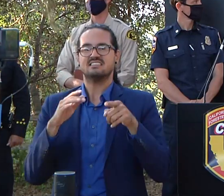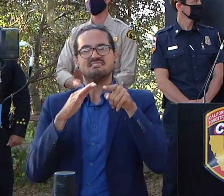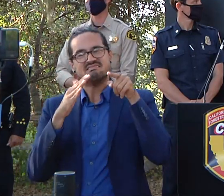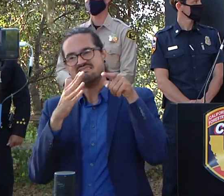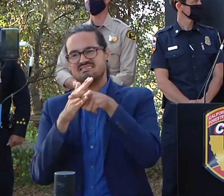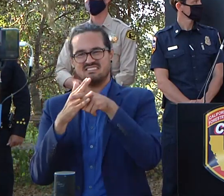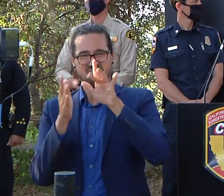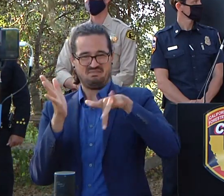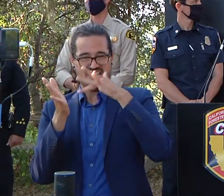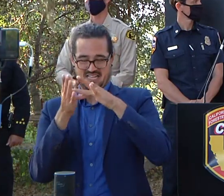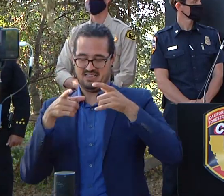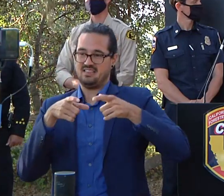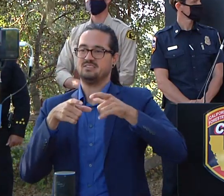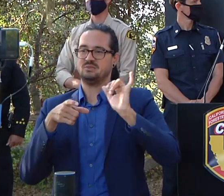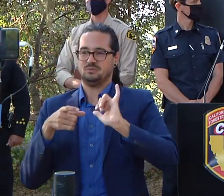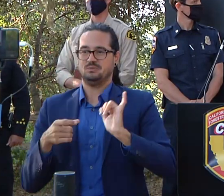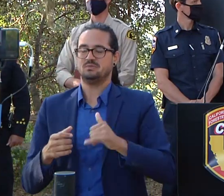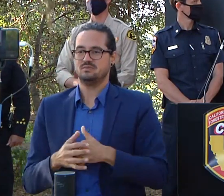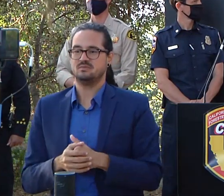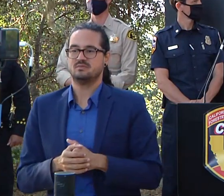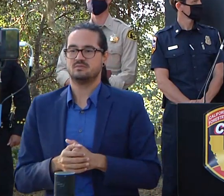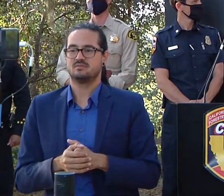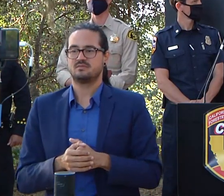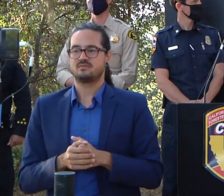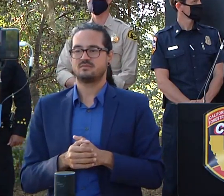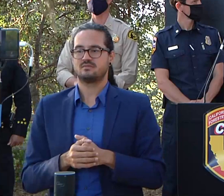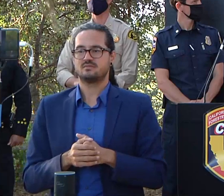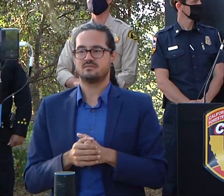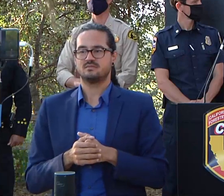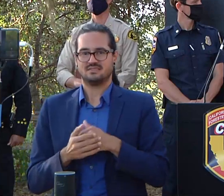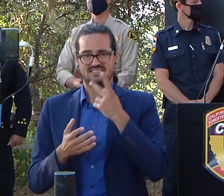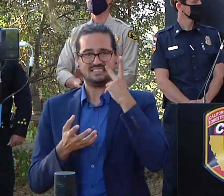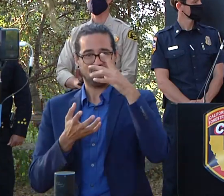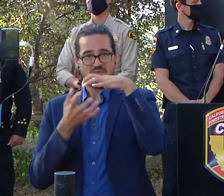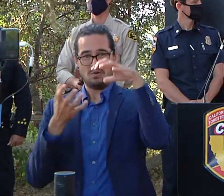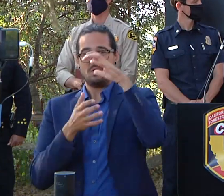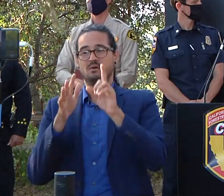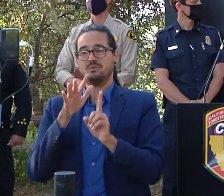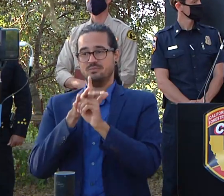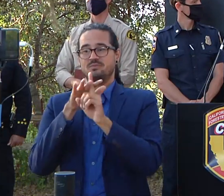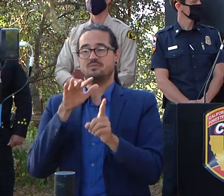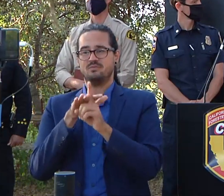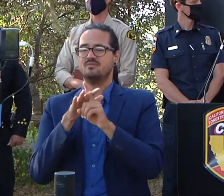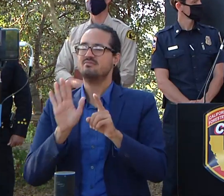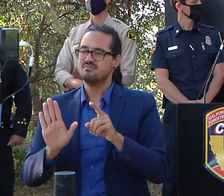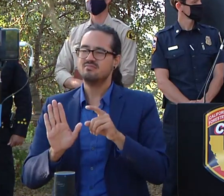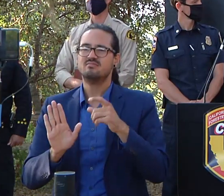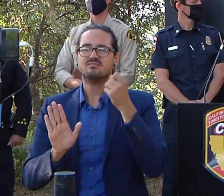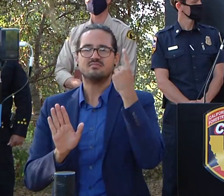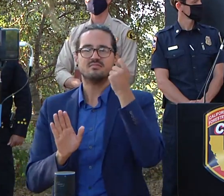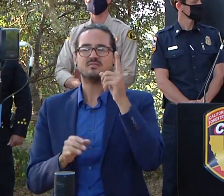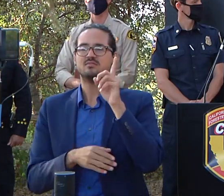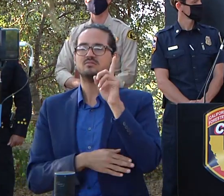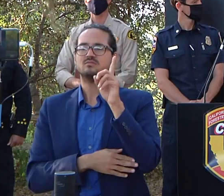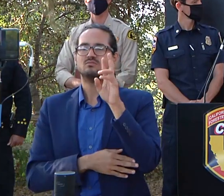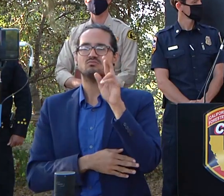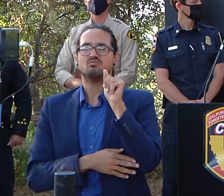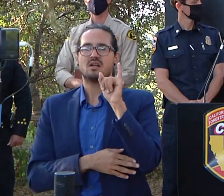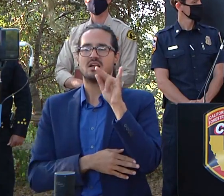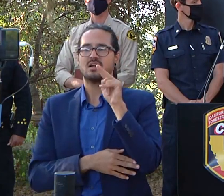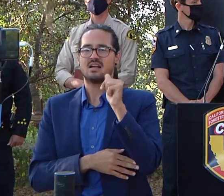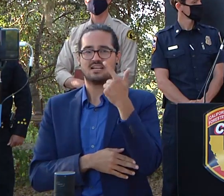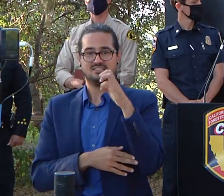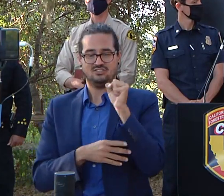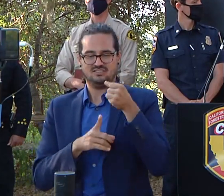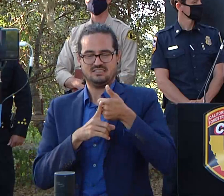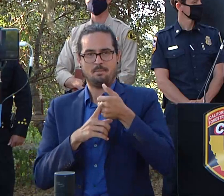you're seeing significant smoke but they're deep into the burn and it's just some drainages that are burning out um there was a lot of on the initial push of the fire